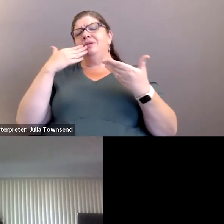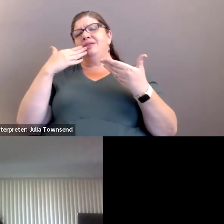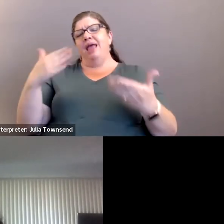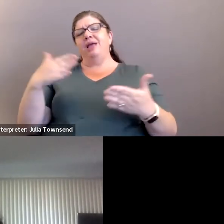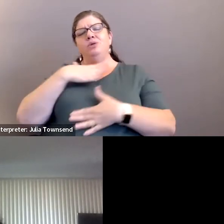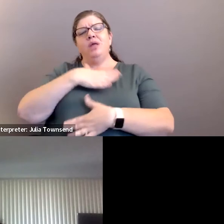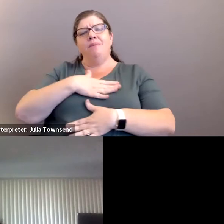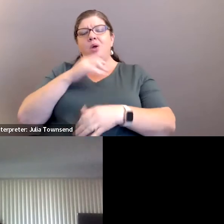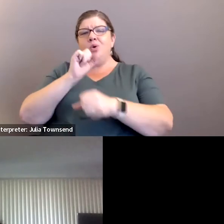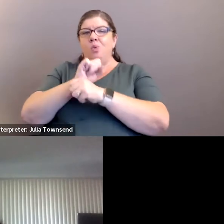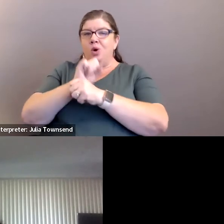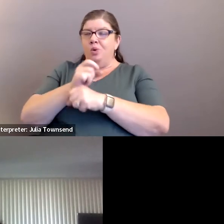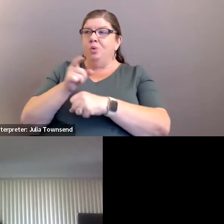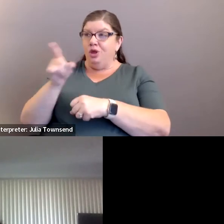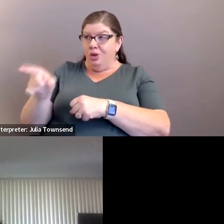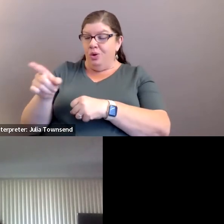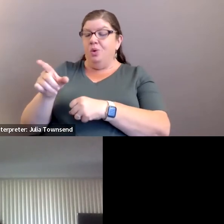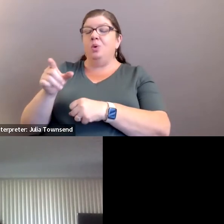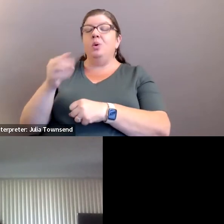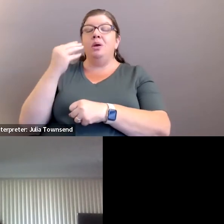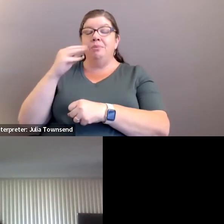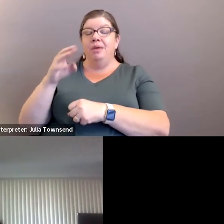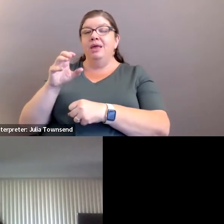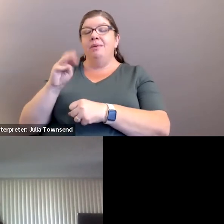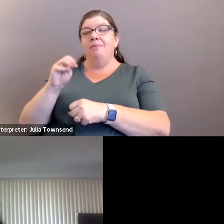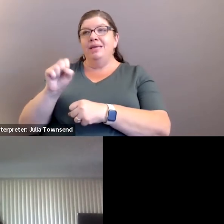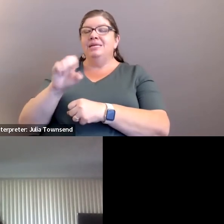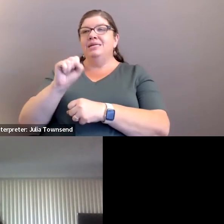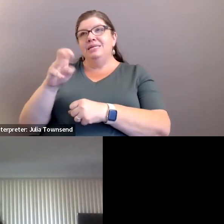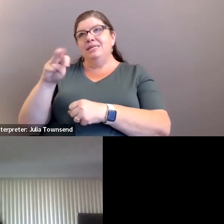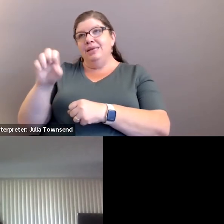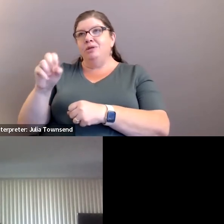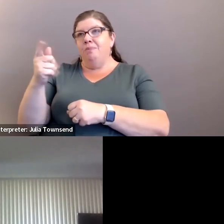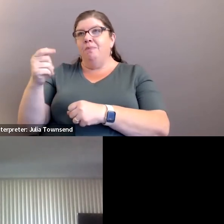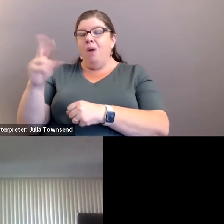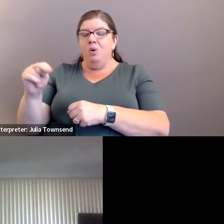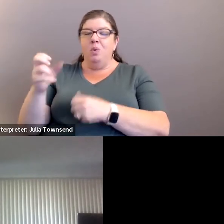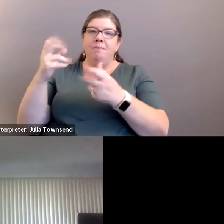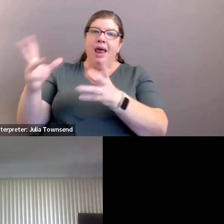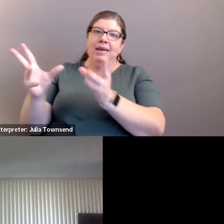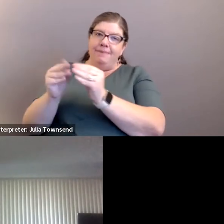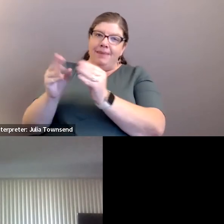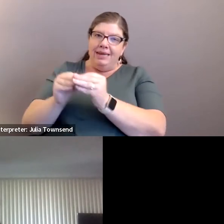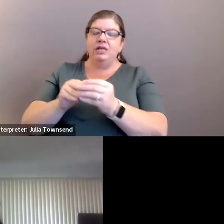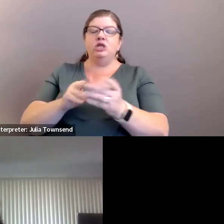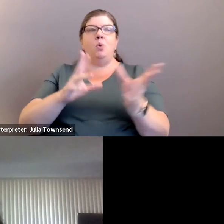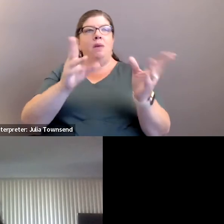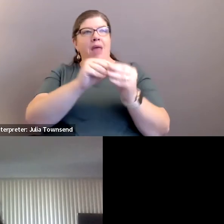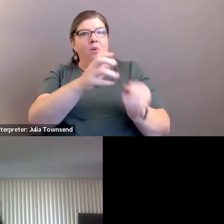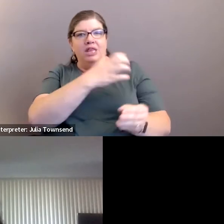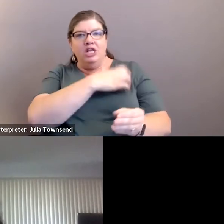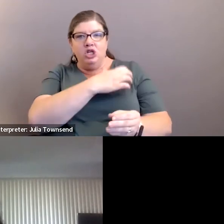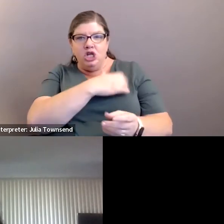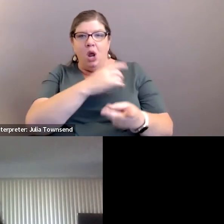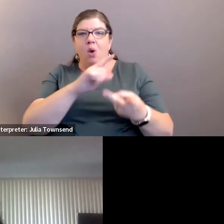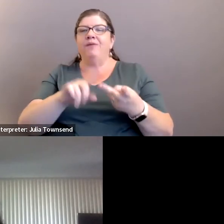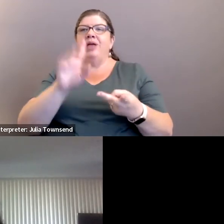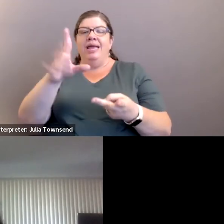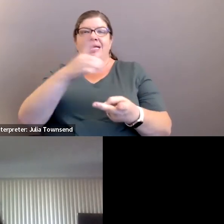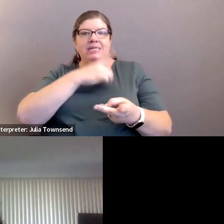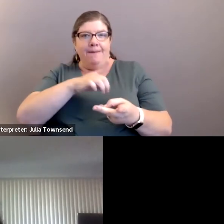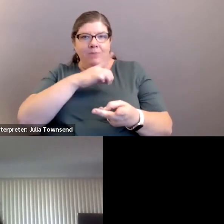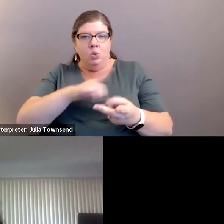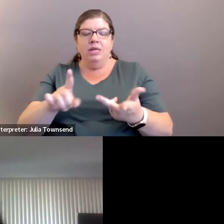such a pleasure to work with you miss Sims Moten together we had a number of meetings we met with the sheriff we met with his deputy with his